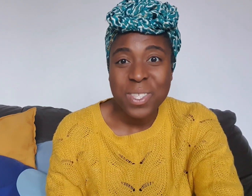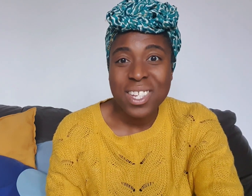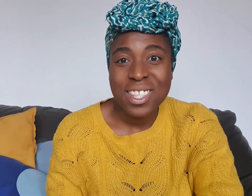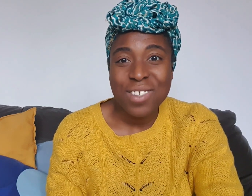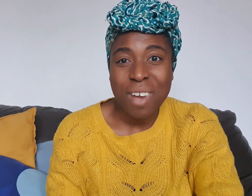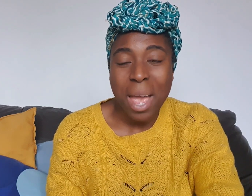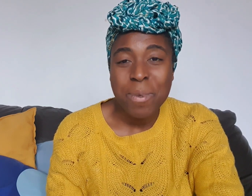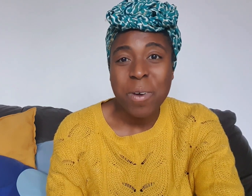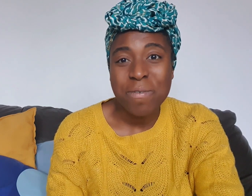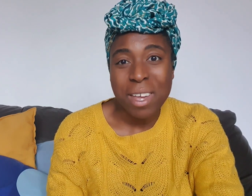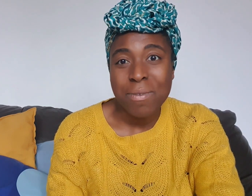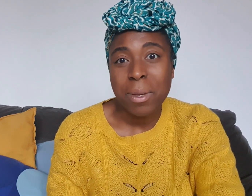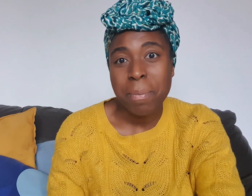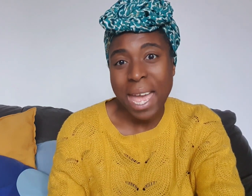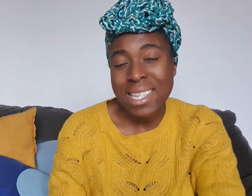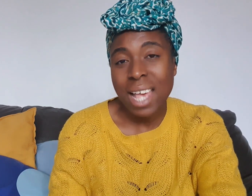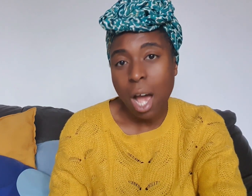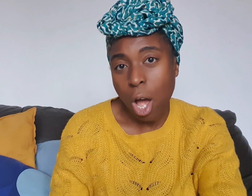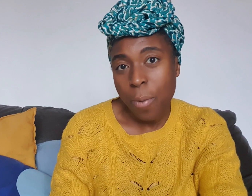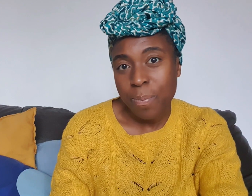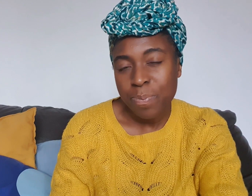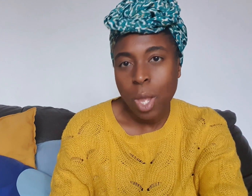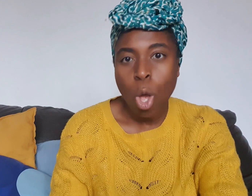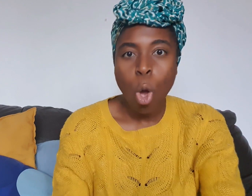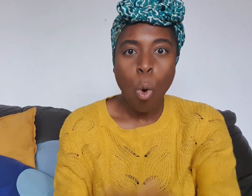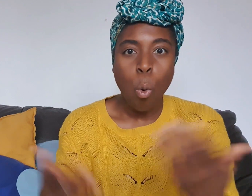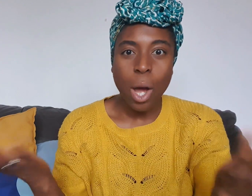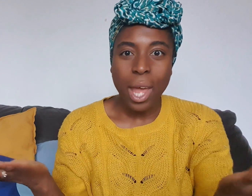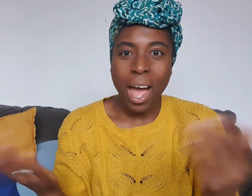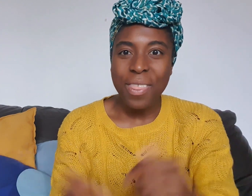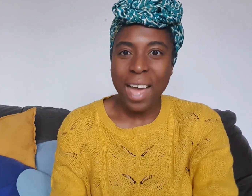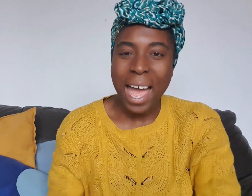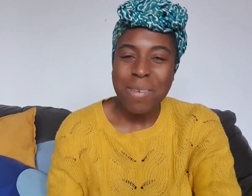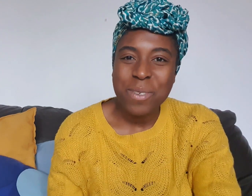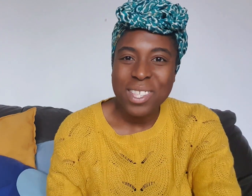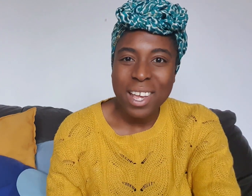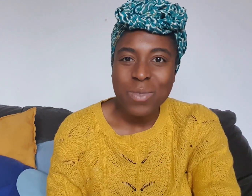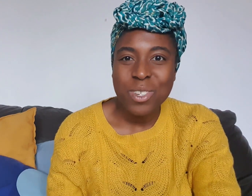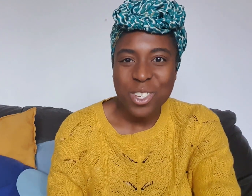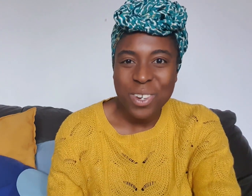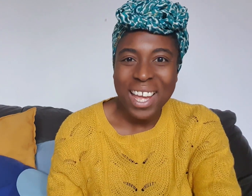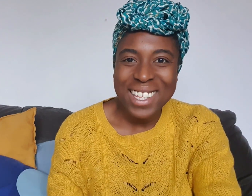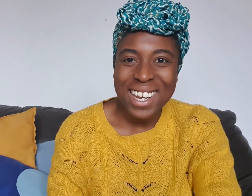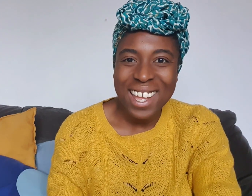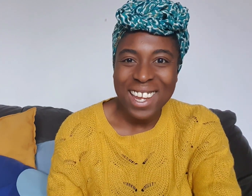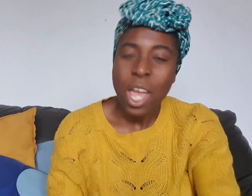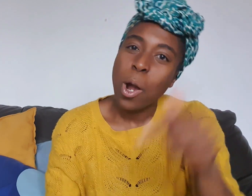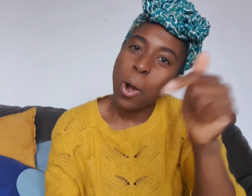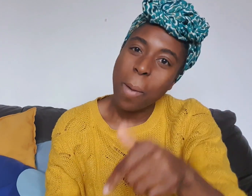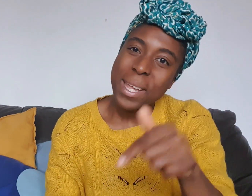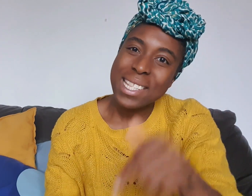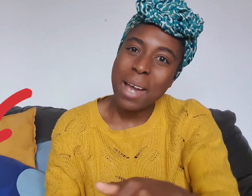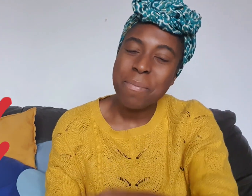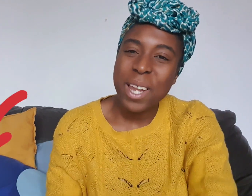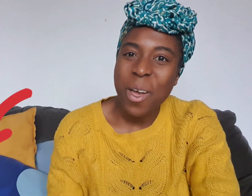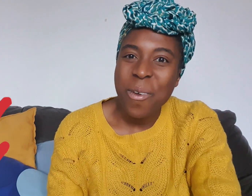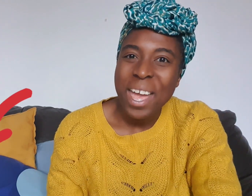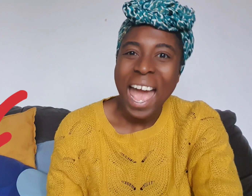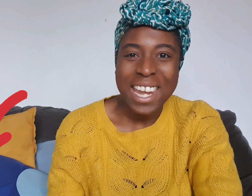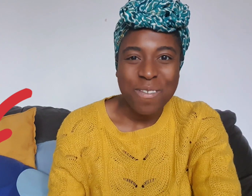to describe your favorite pets at home. What other animal signs would you like to learn? Comment down below. And if